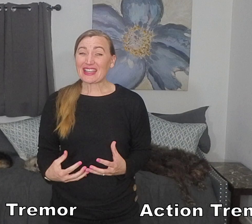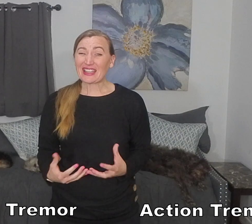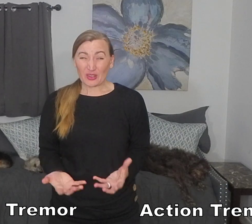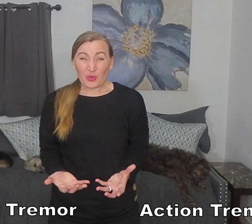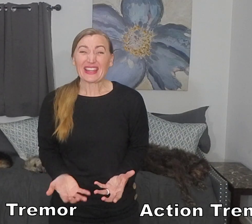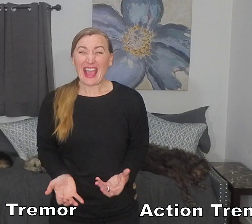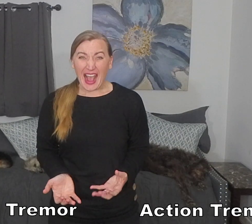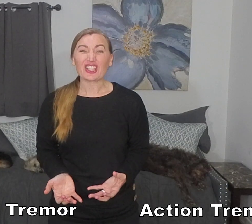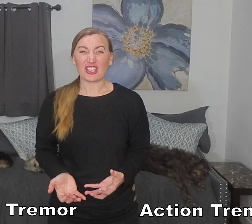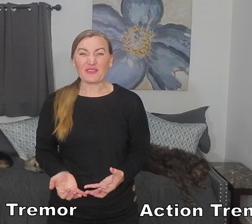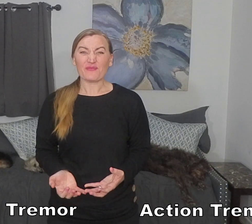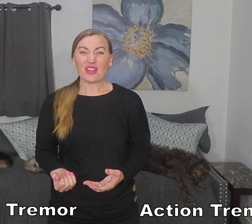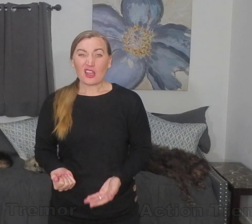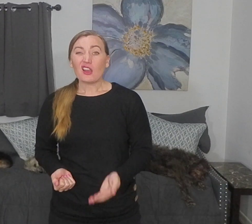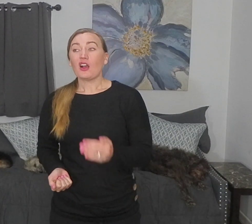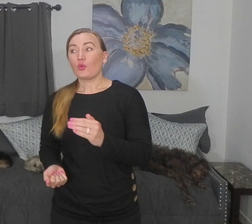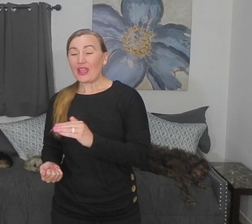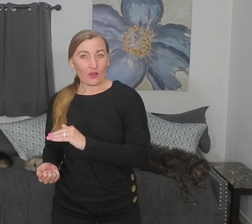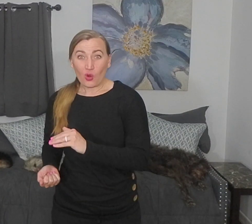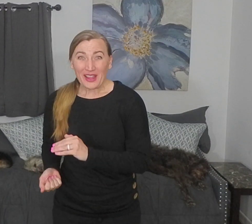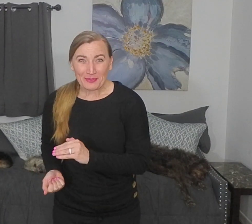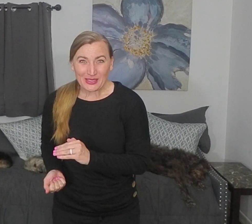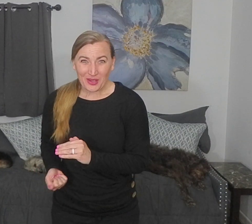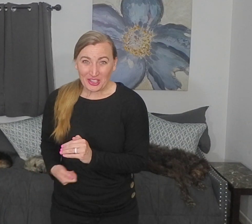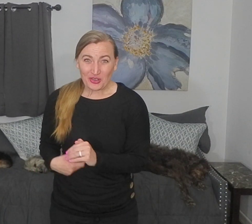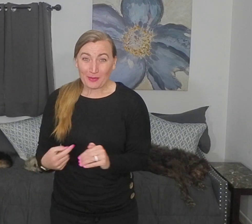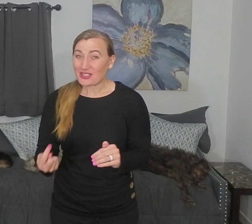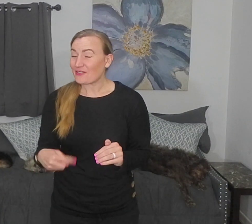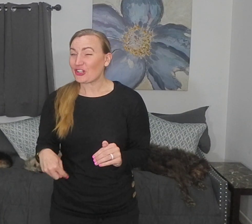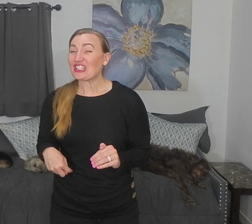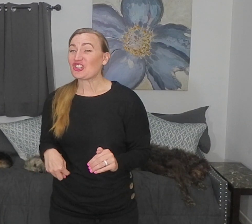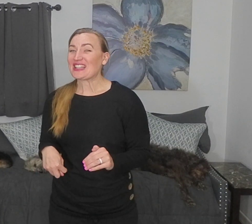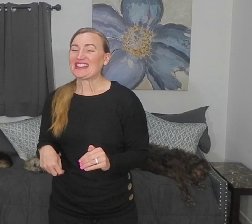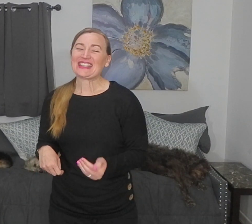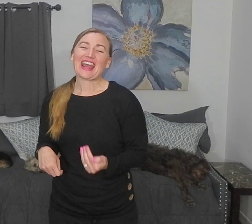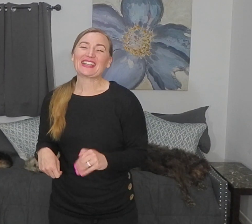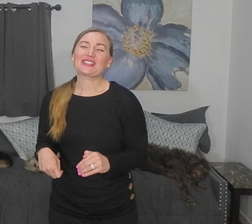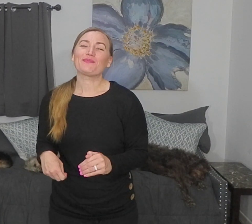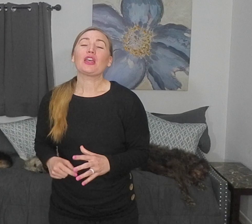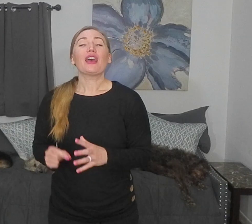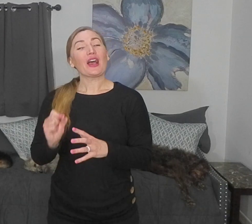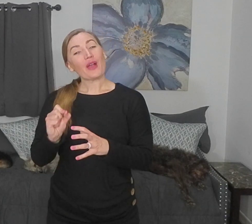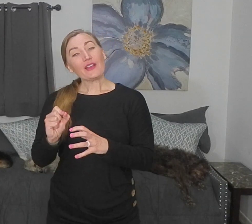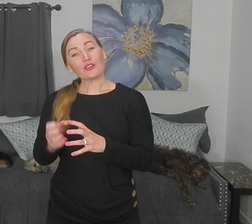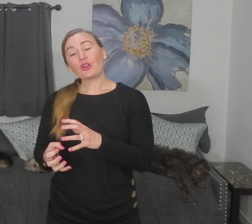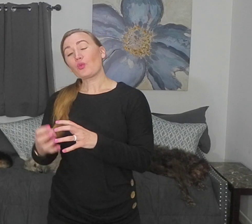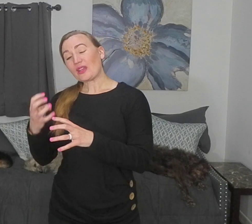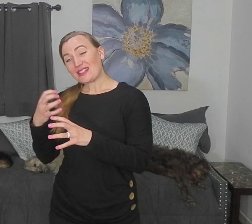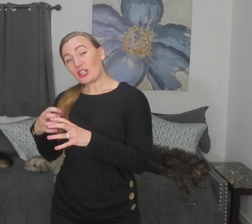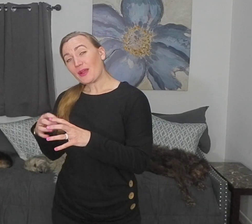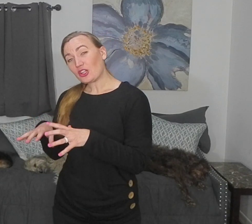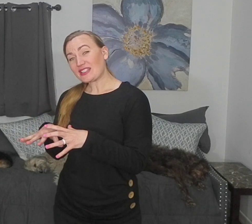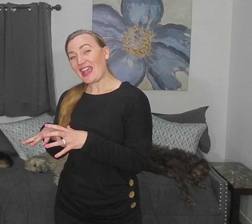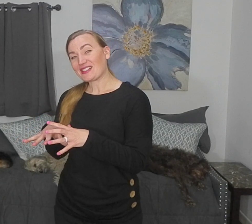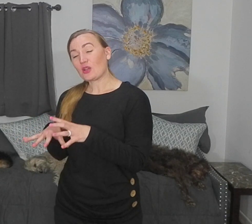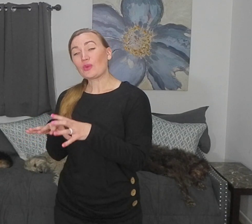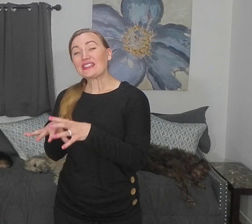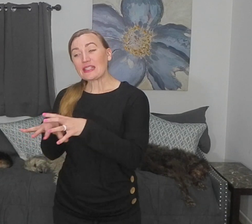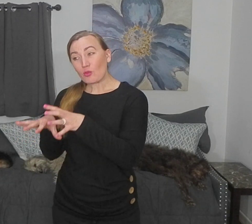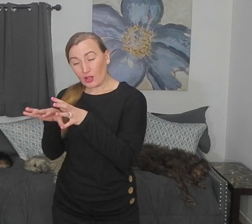kick in with action. We have a whole episode on tremors if you're interested next. However, with cerebellar ataxia, we see more